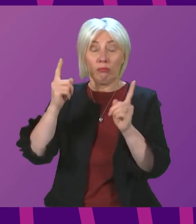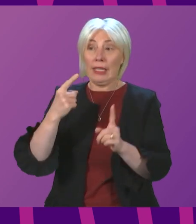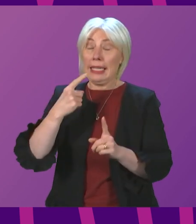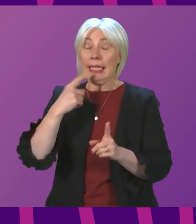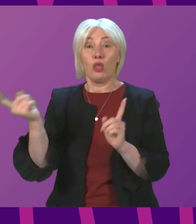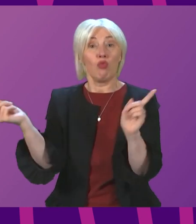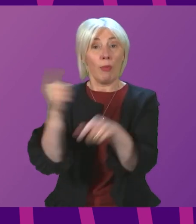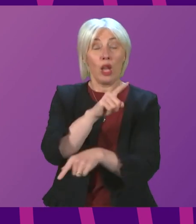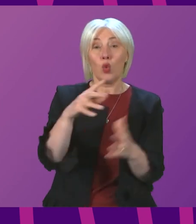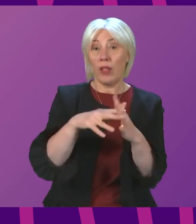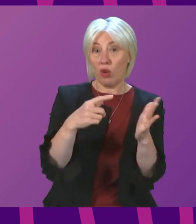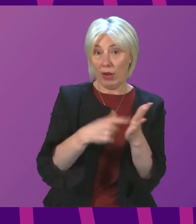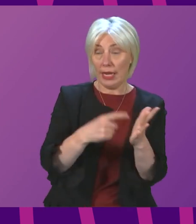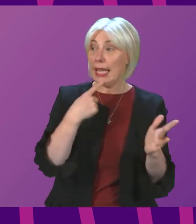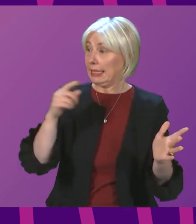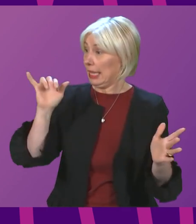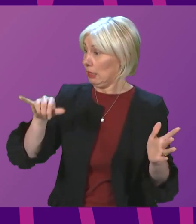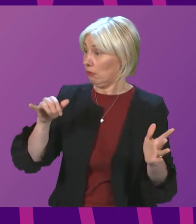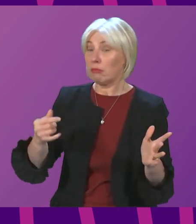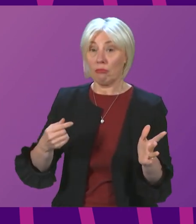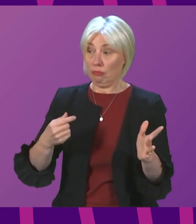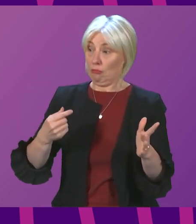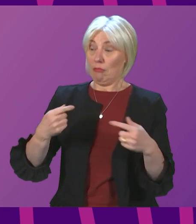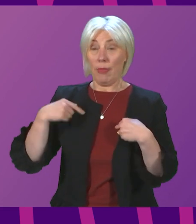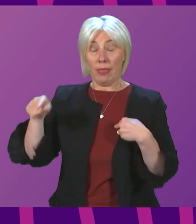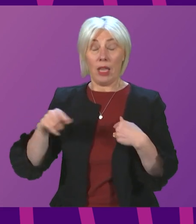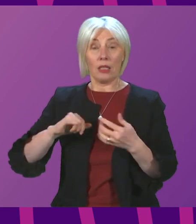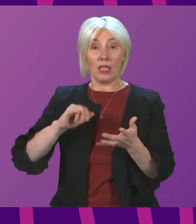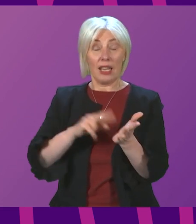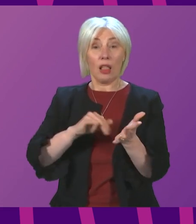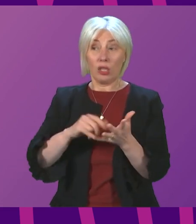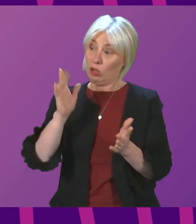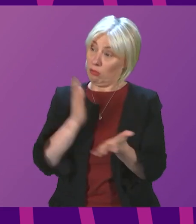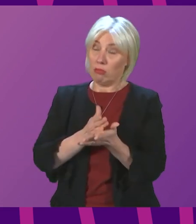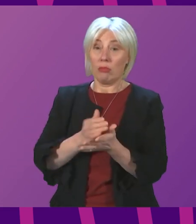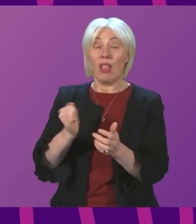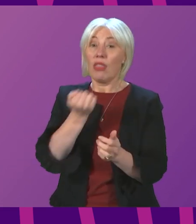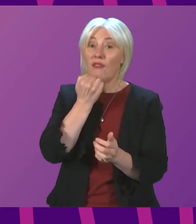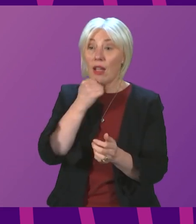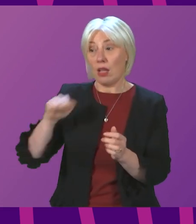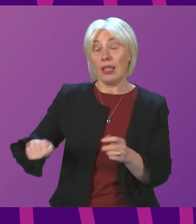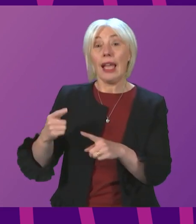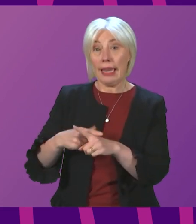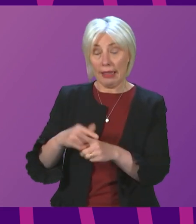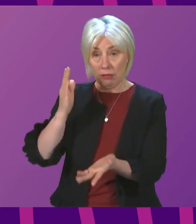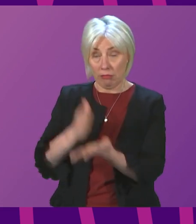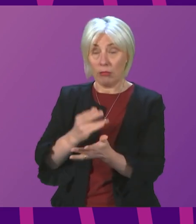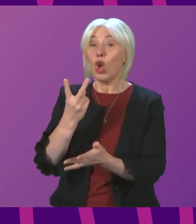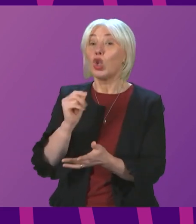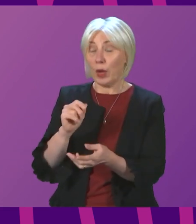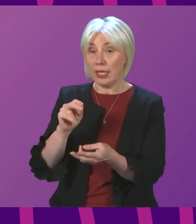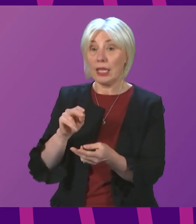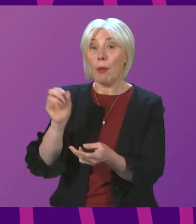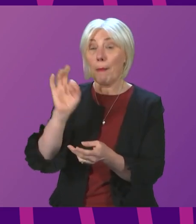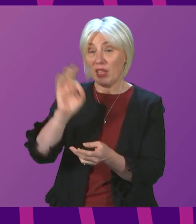reply that I, again quoting, correctly stated that the figure for England was more than 20 percent higher than the figure